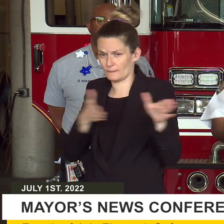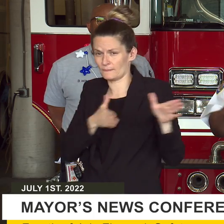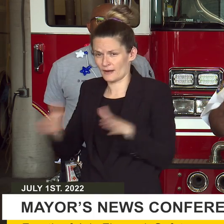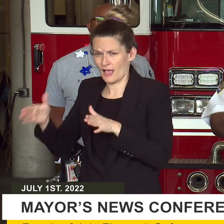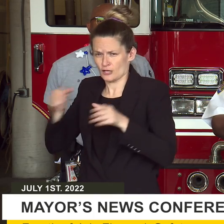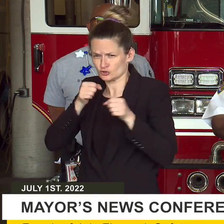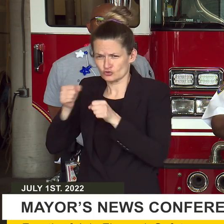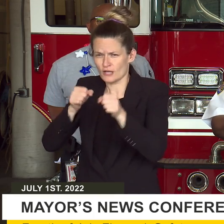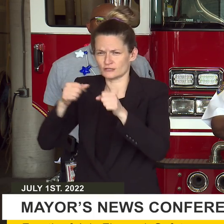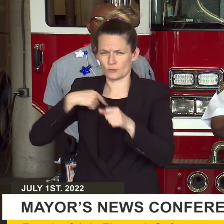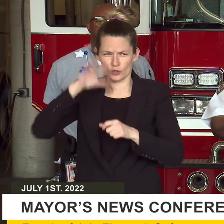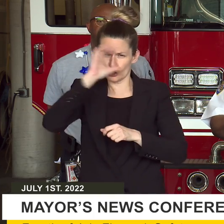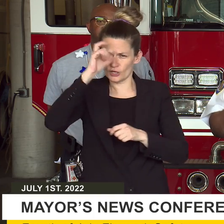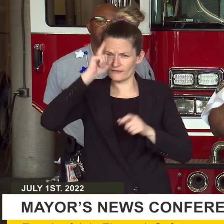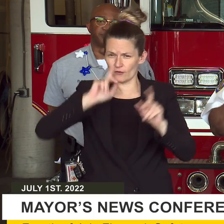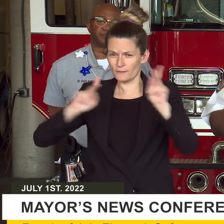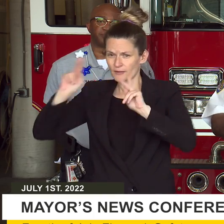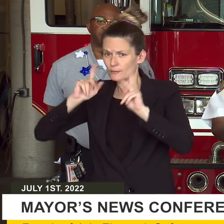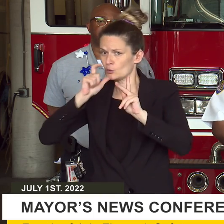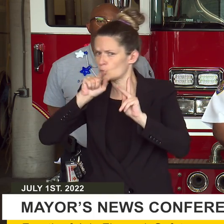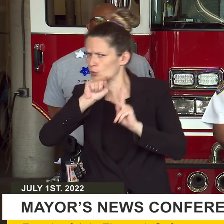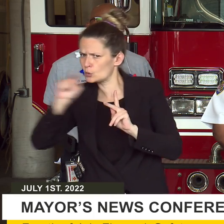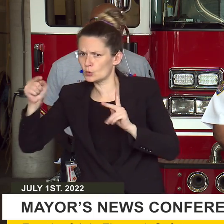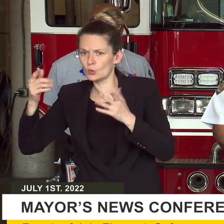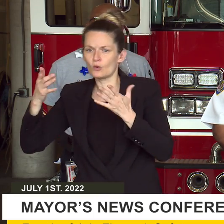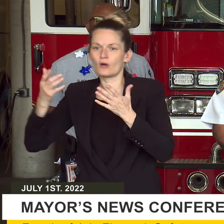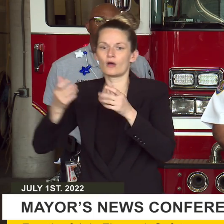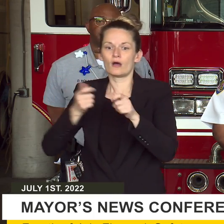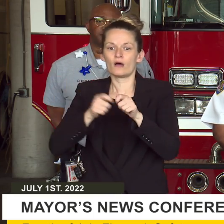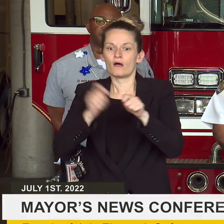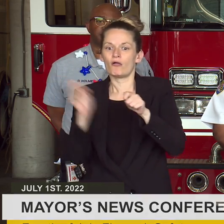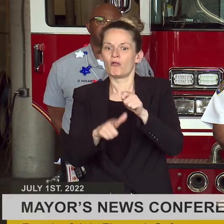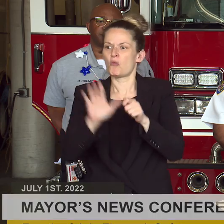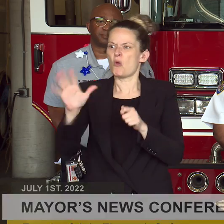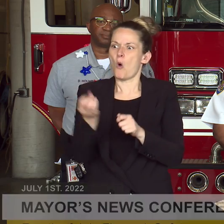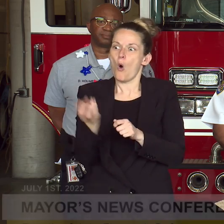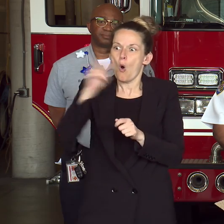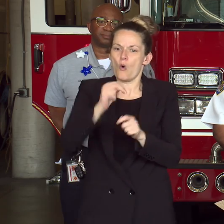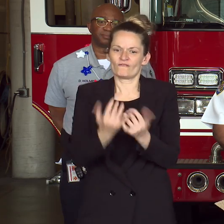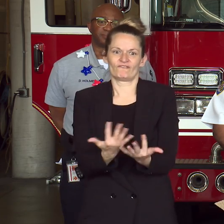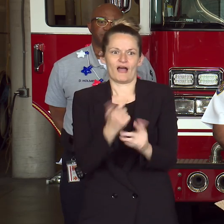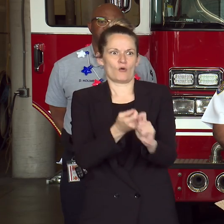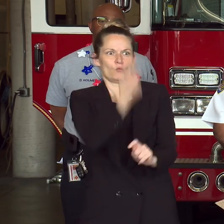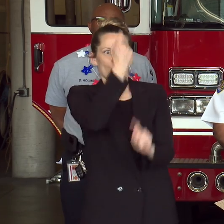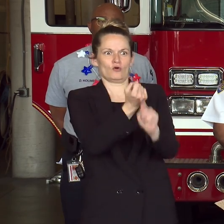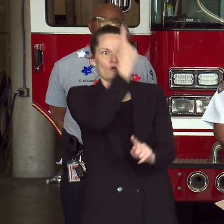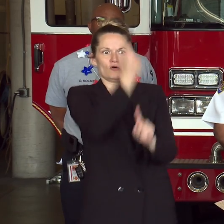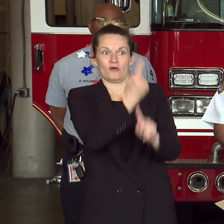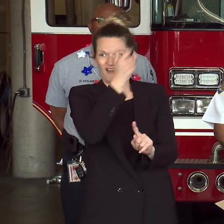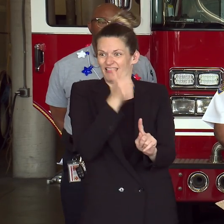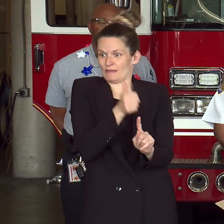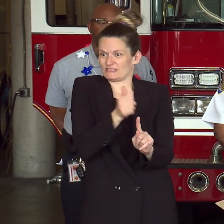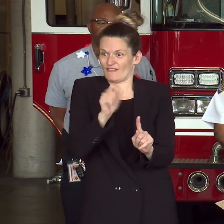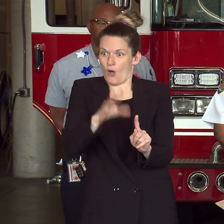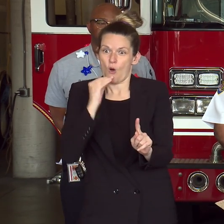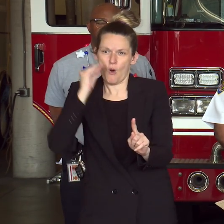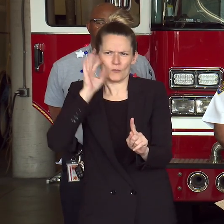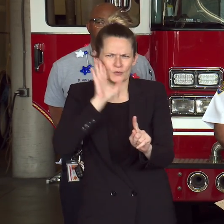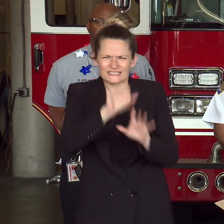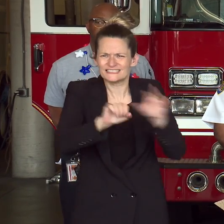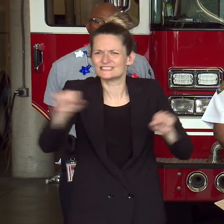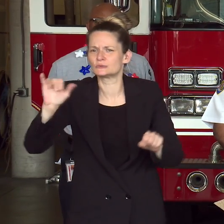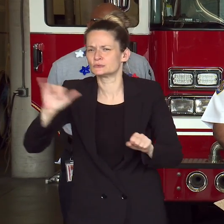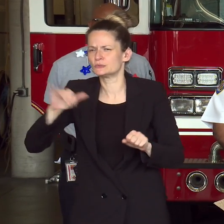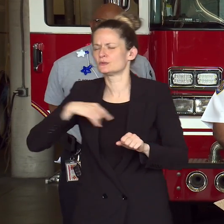for people igniting fireworks, shooting guns in the air, and we will be taking swift and strong action when we find those people doing that.